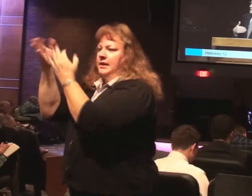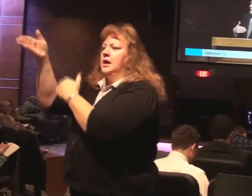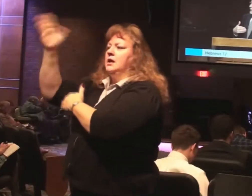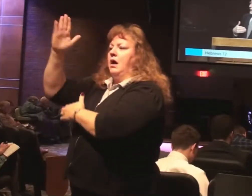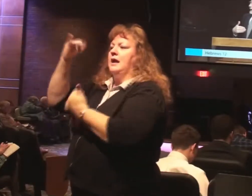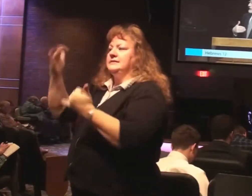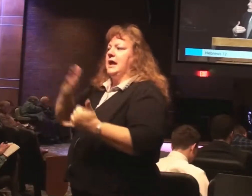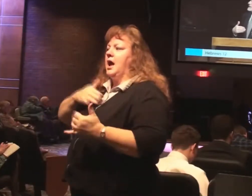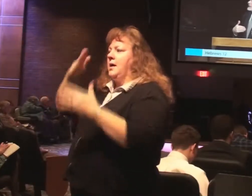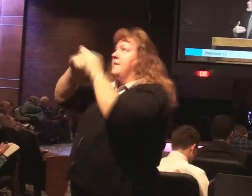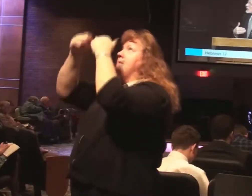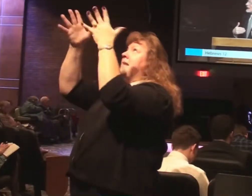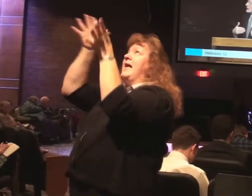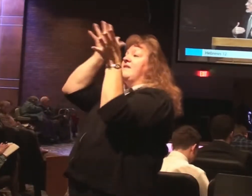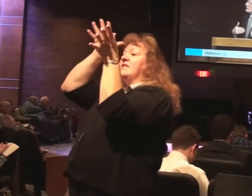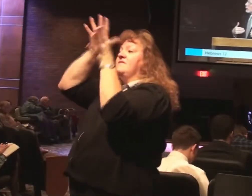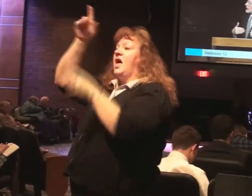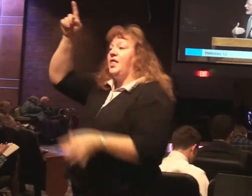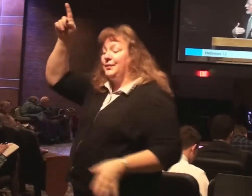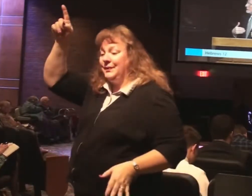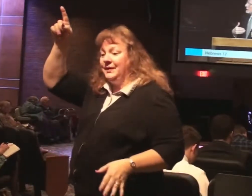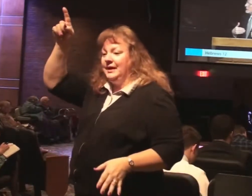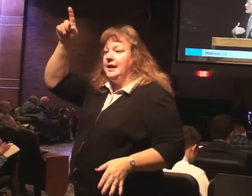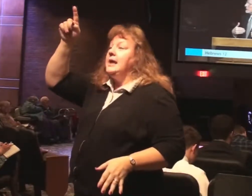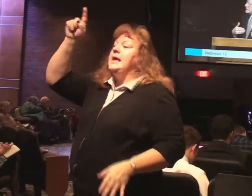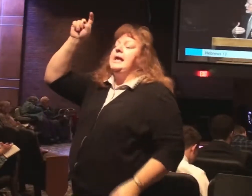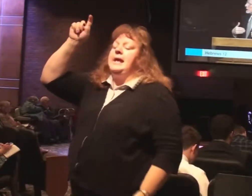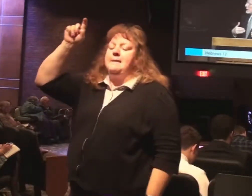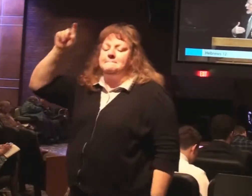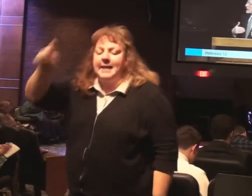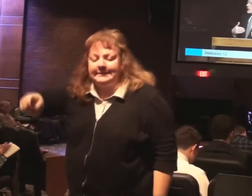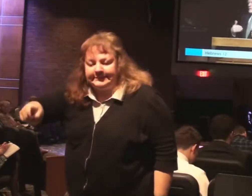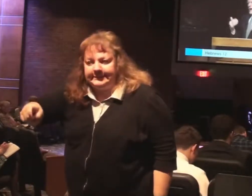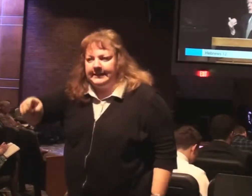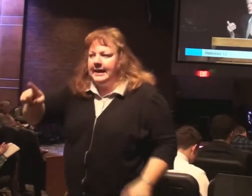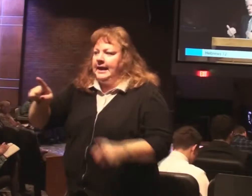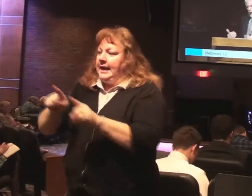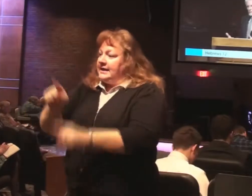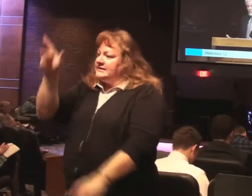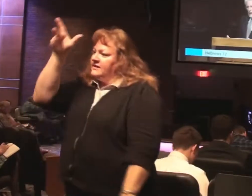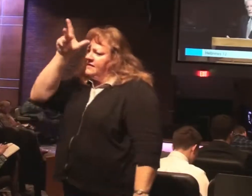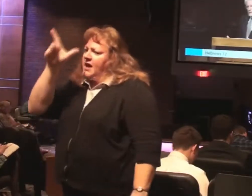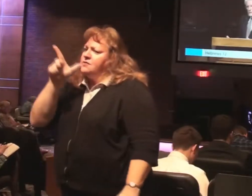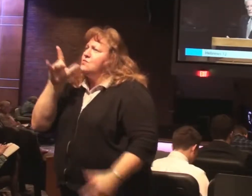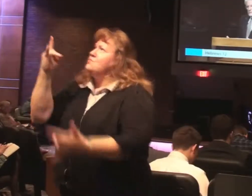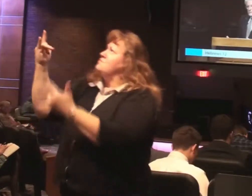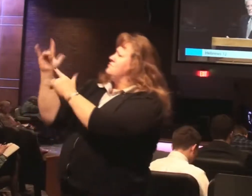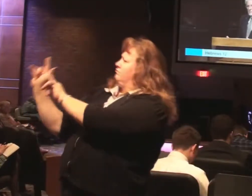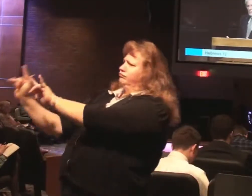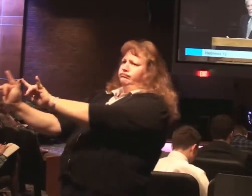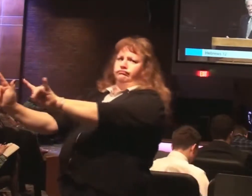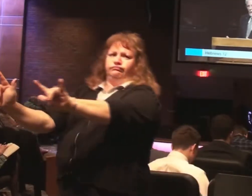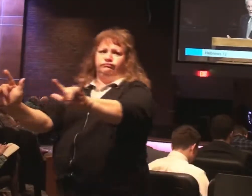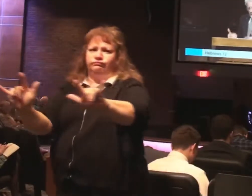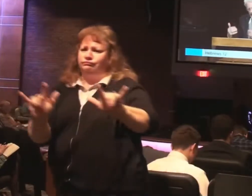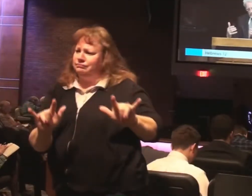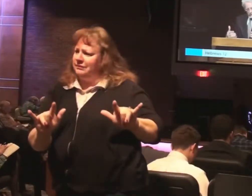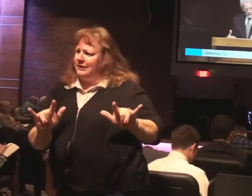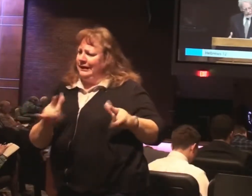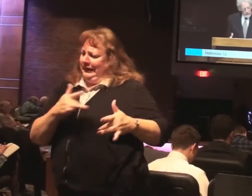And it's necessary for him as the father who loves us and intends to develop